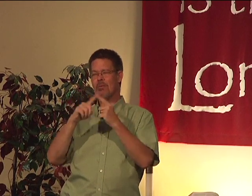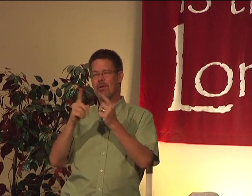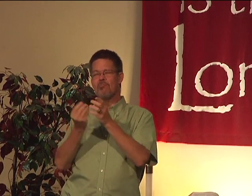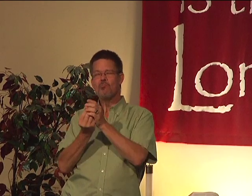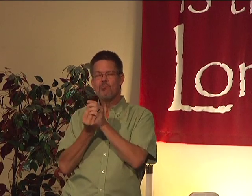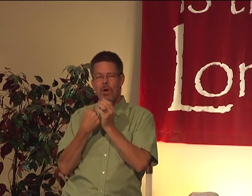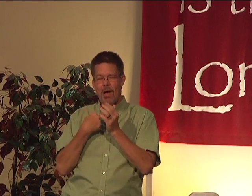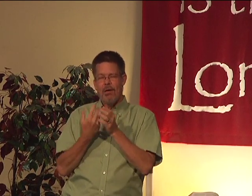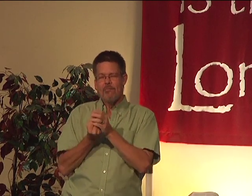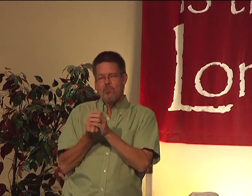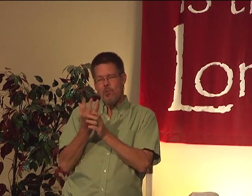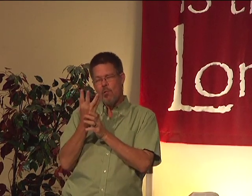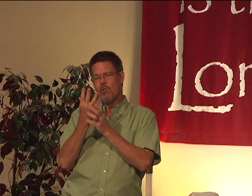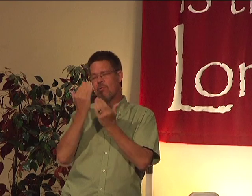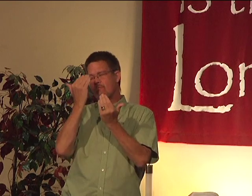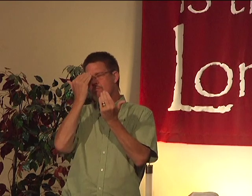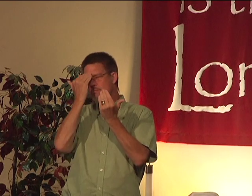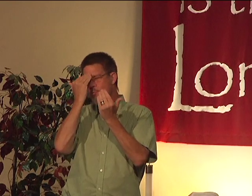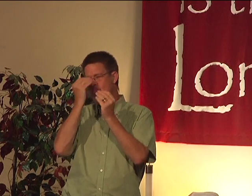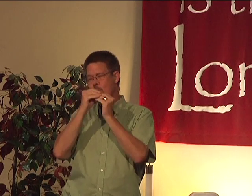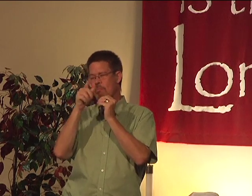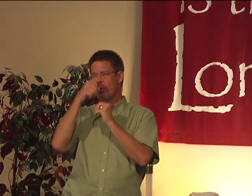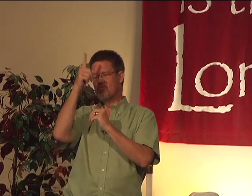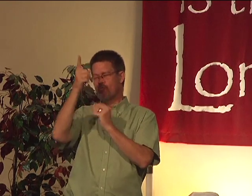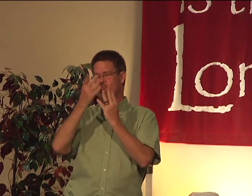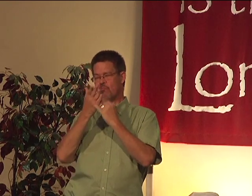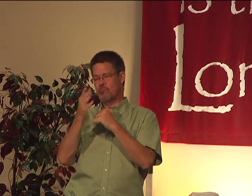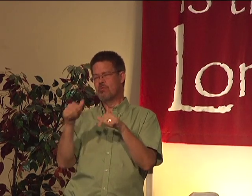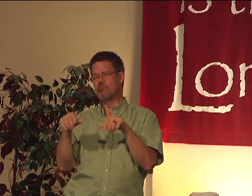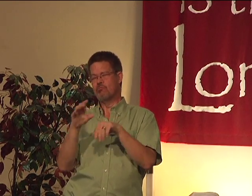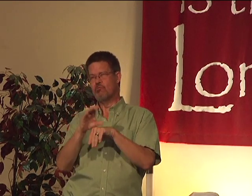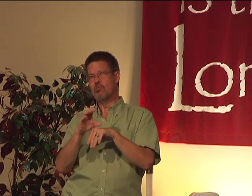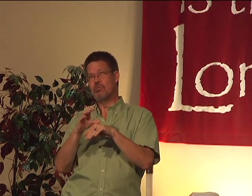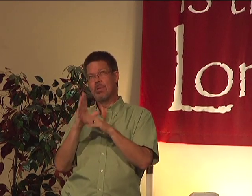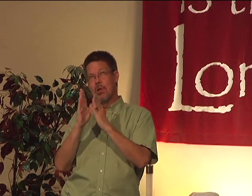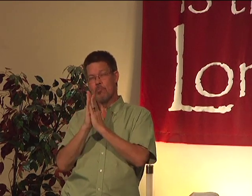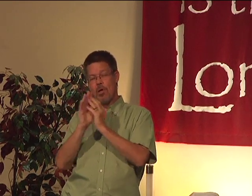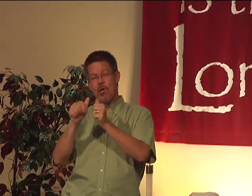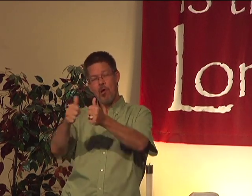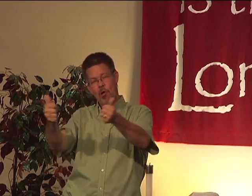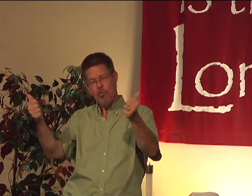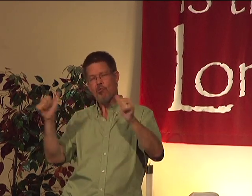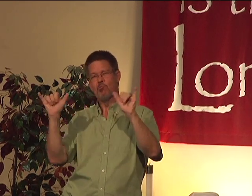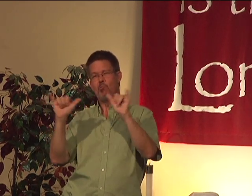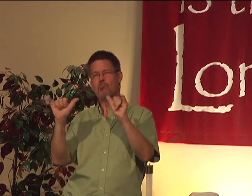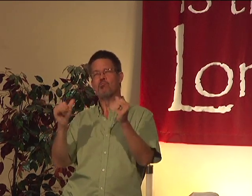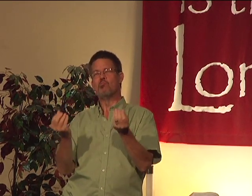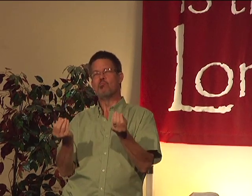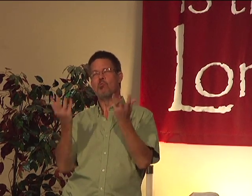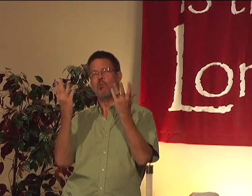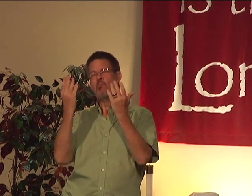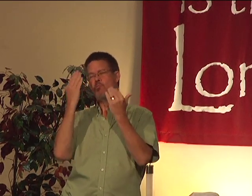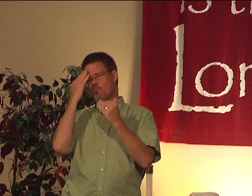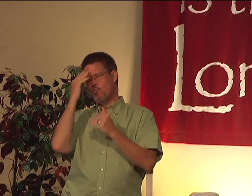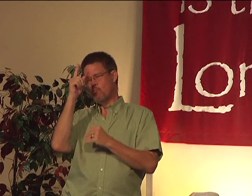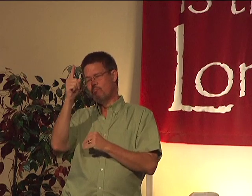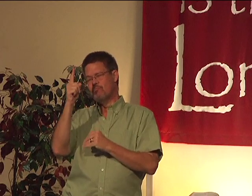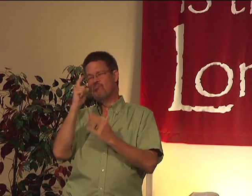We've been through a lot, but I have grown to know more about you through this church. And I pray that others will also grow